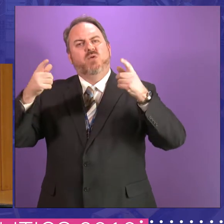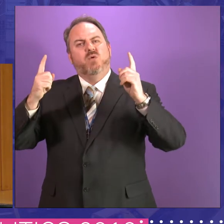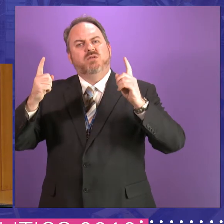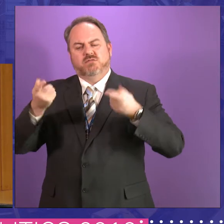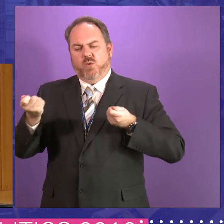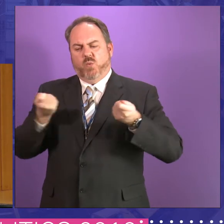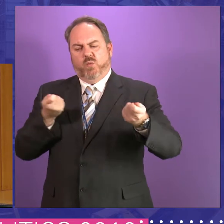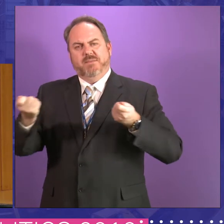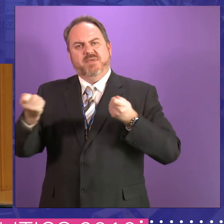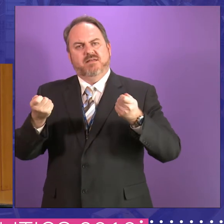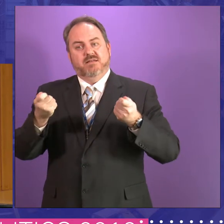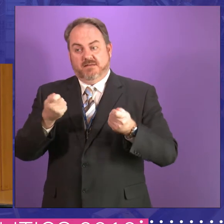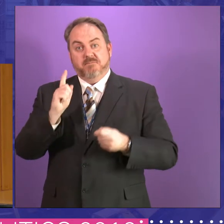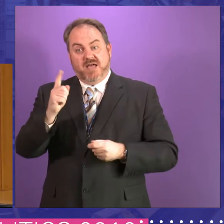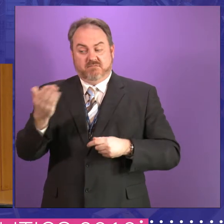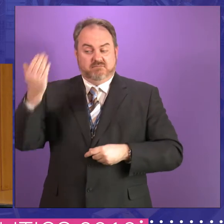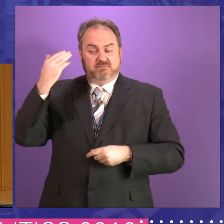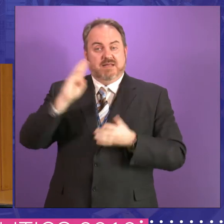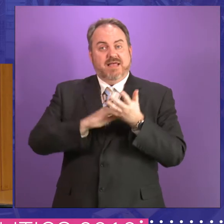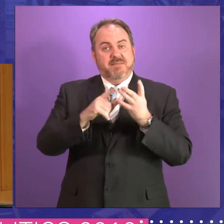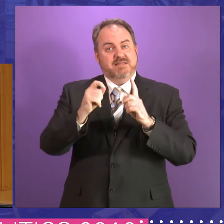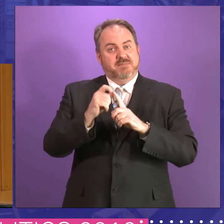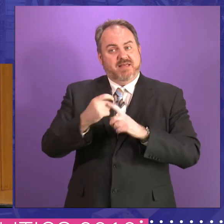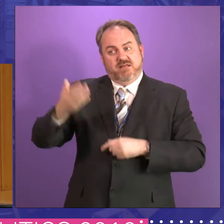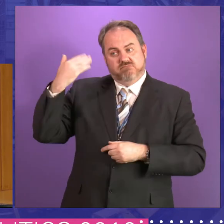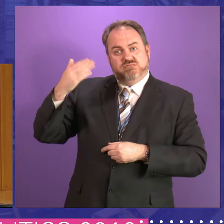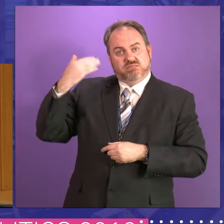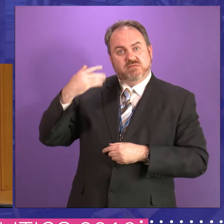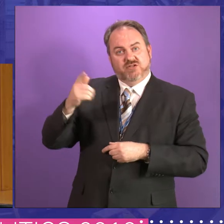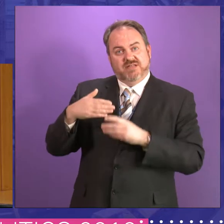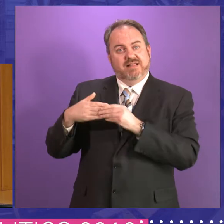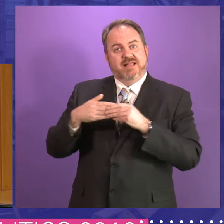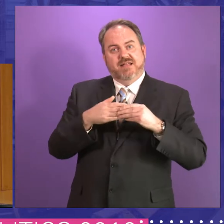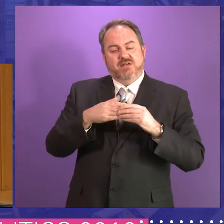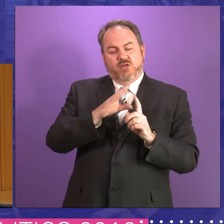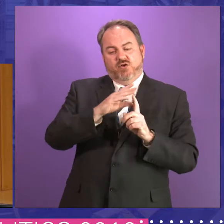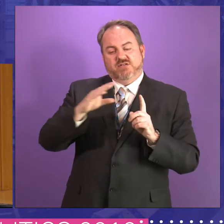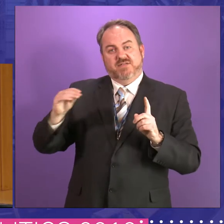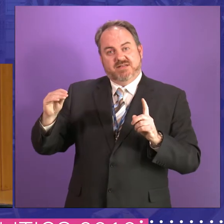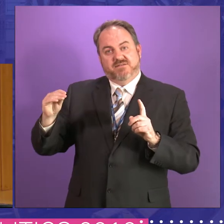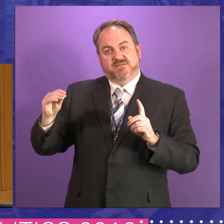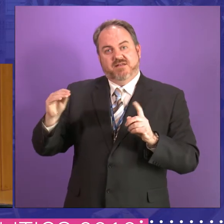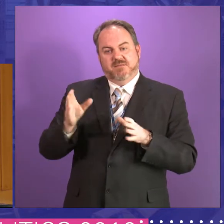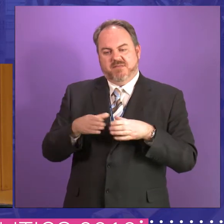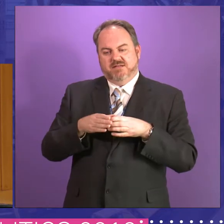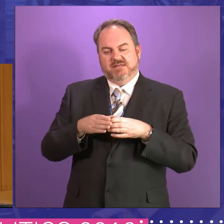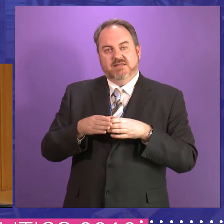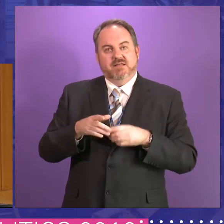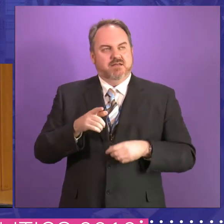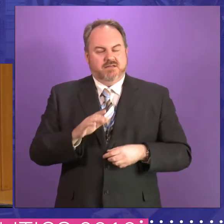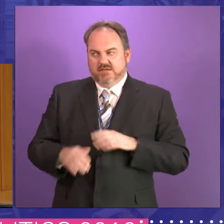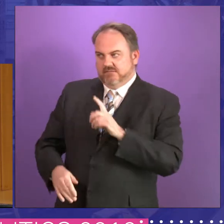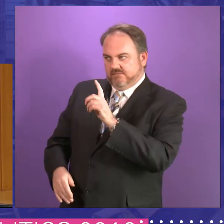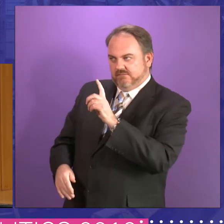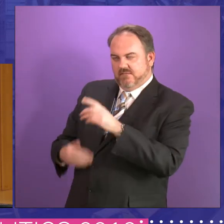Conservative MSP from 99 till 2011, and a leader of the Conservative Party. 16, 2000. To 16. I've taken five years off your service,